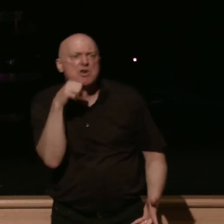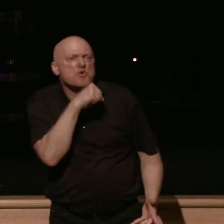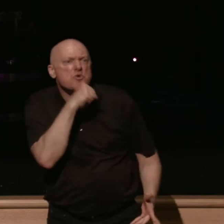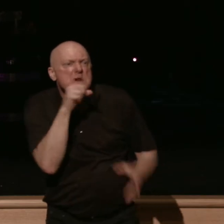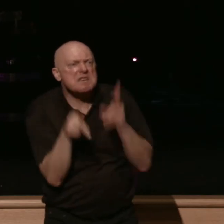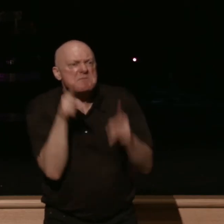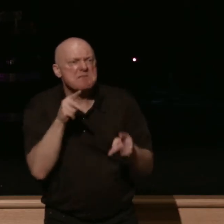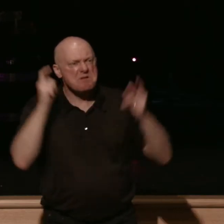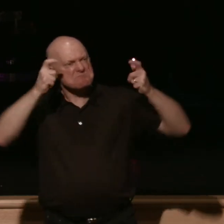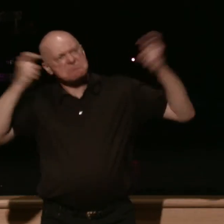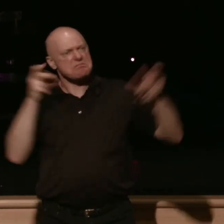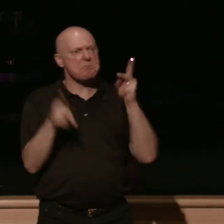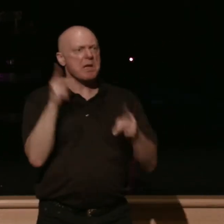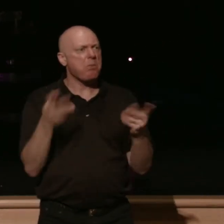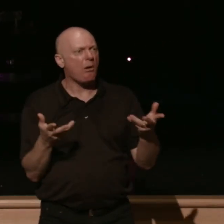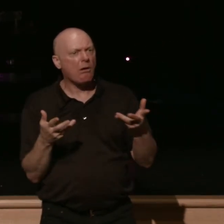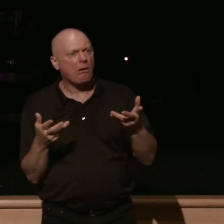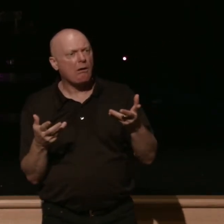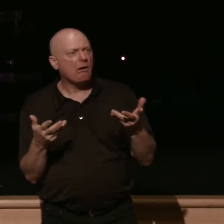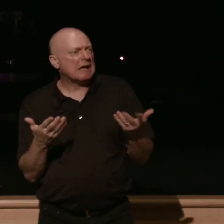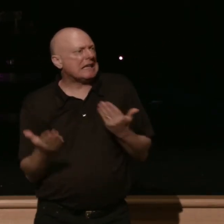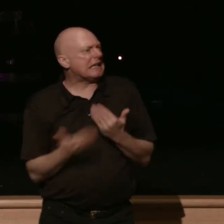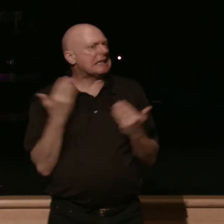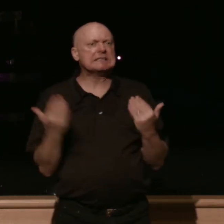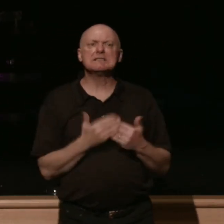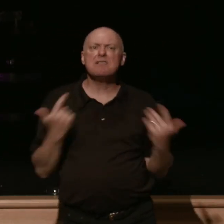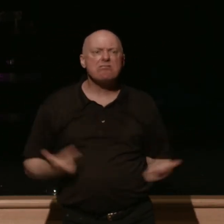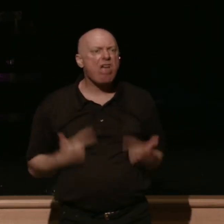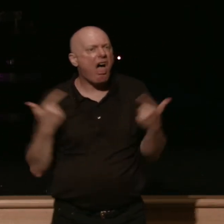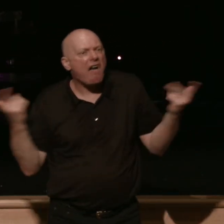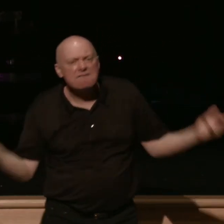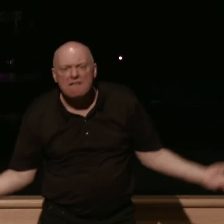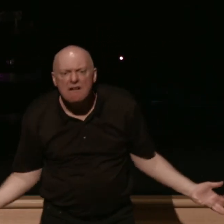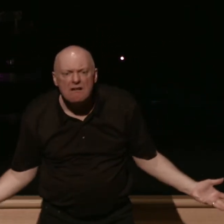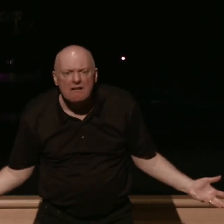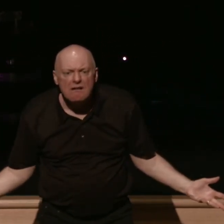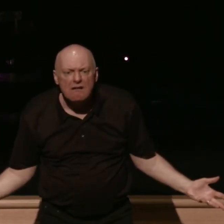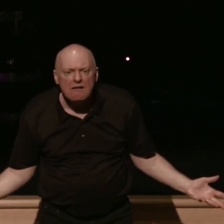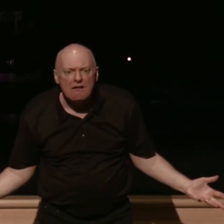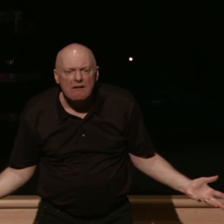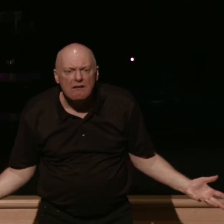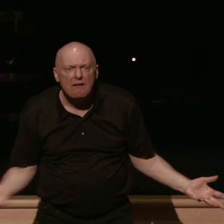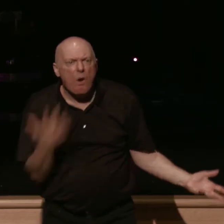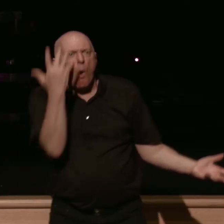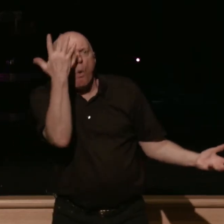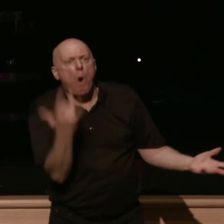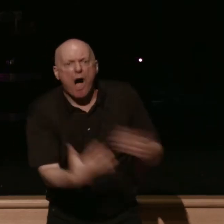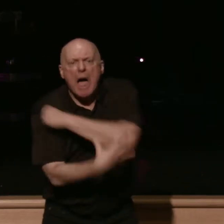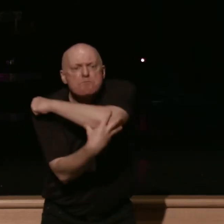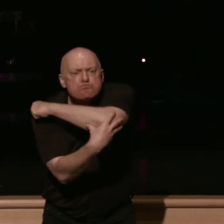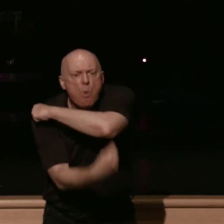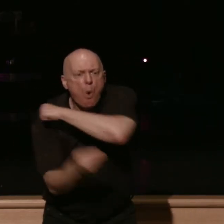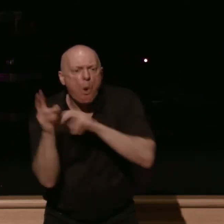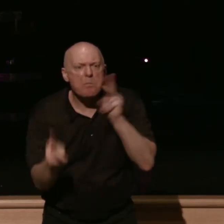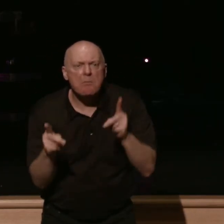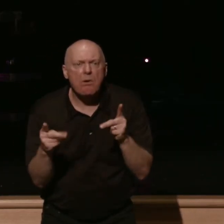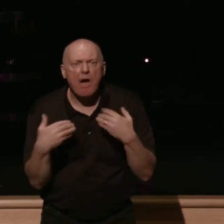the arrogant find themselves flying through life just so effortlessly? Why is it that the poor find no relief